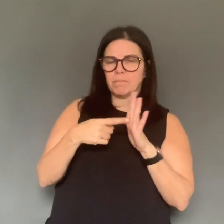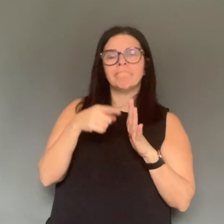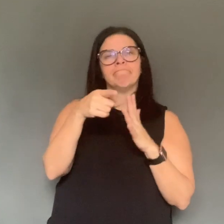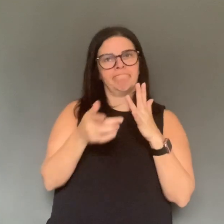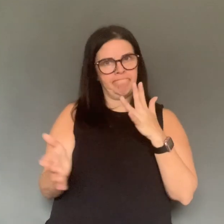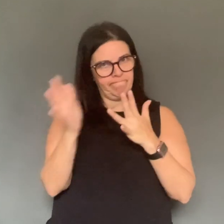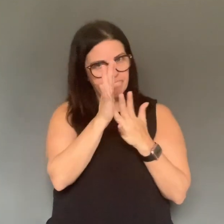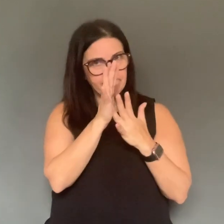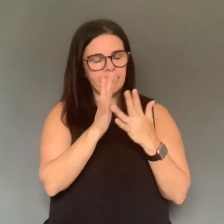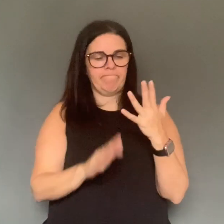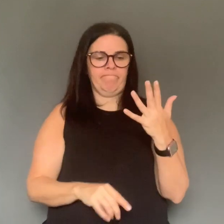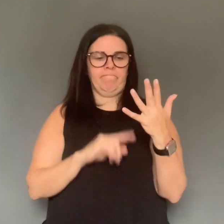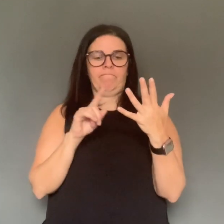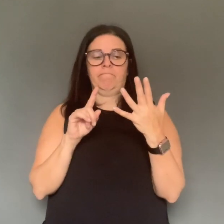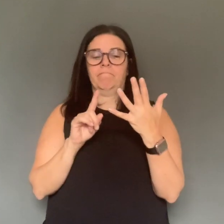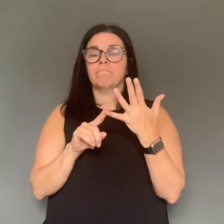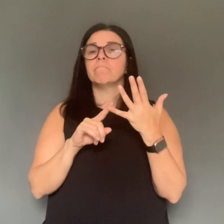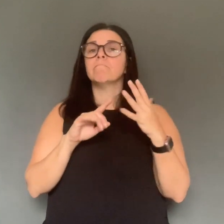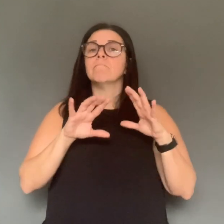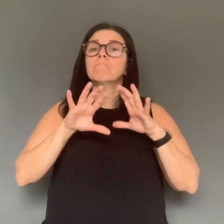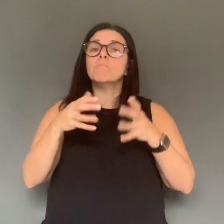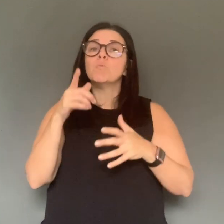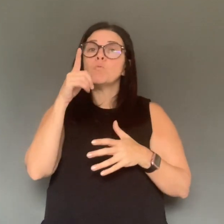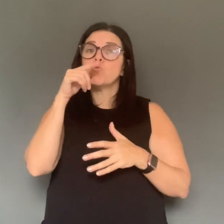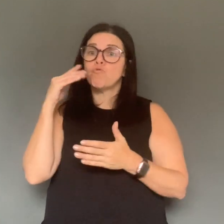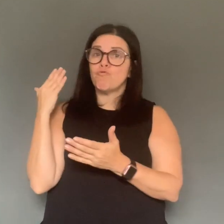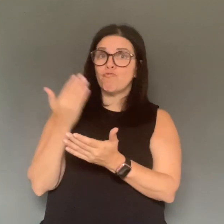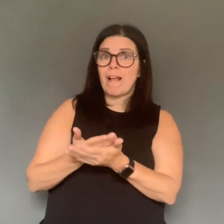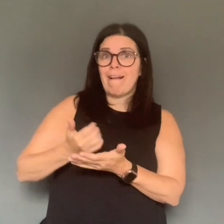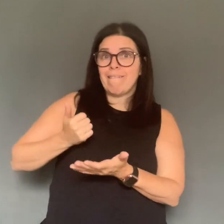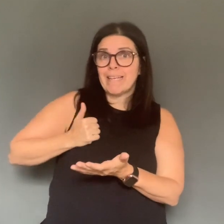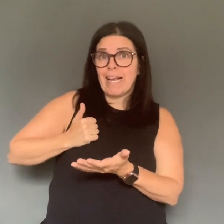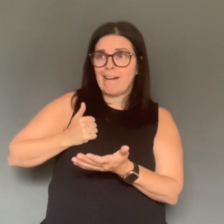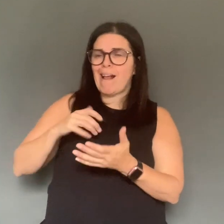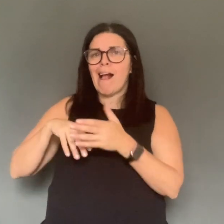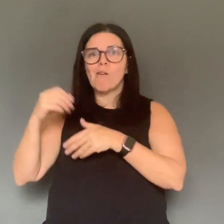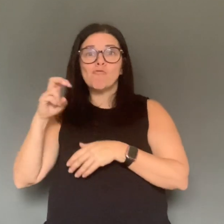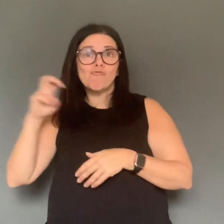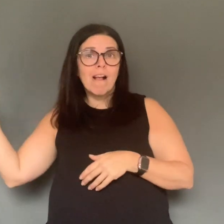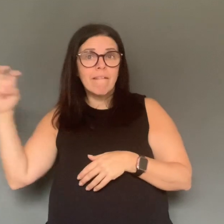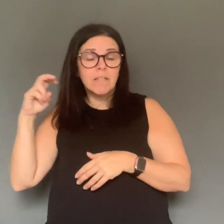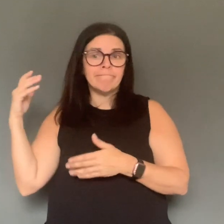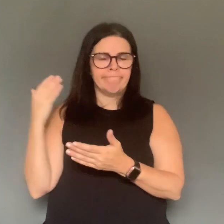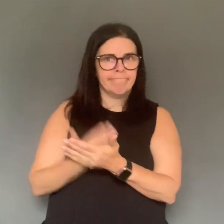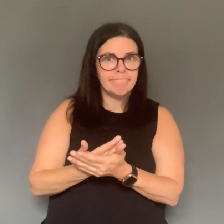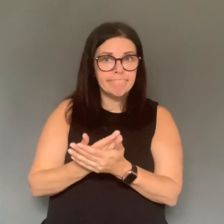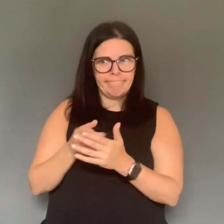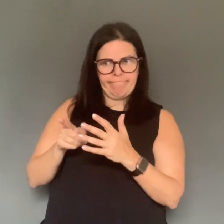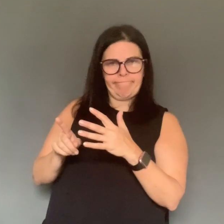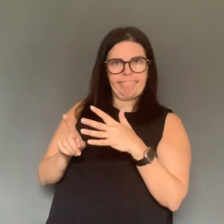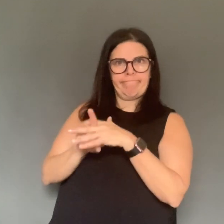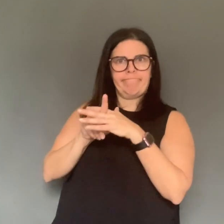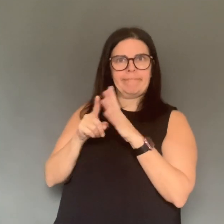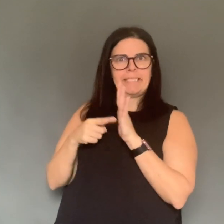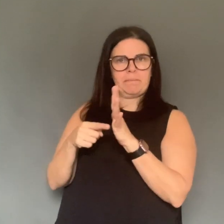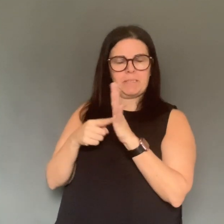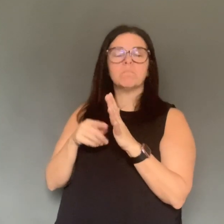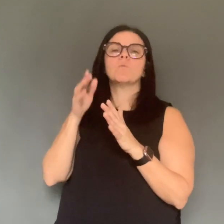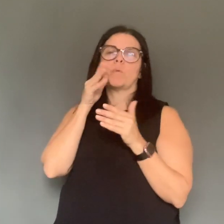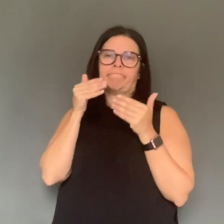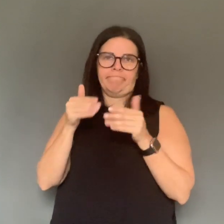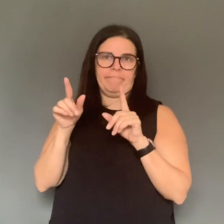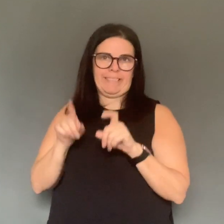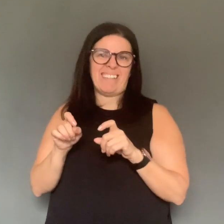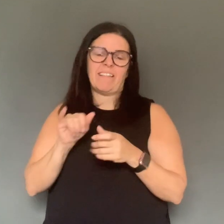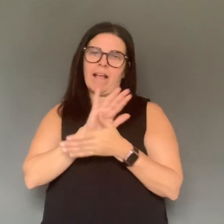tool, contact Telehealth Ontario or call your primary health care provider for a phone assessment or a